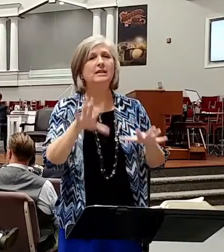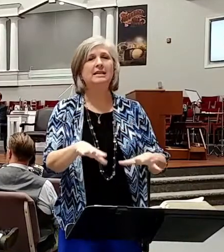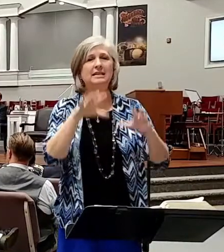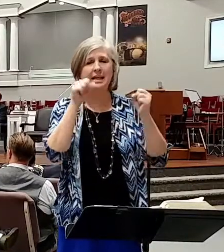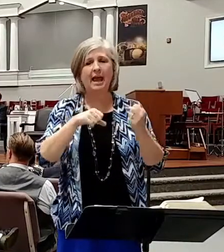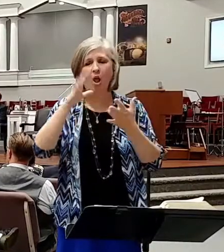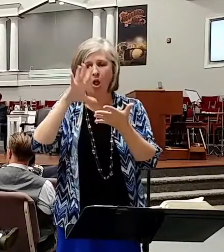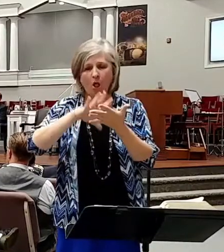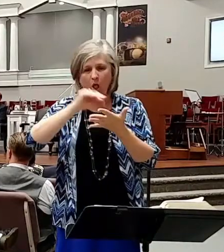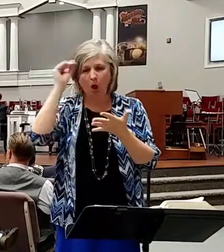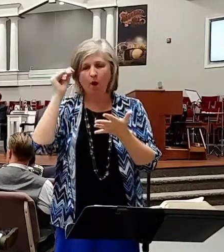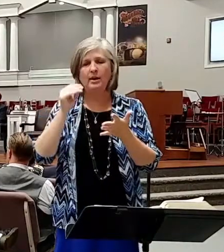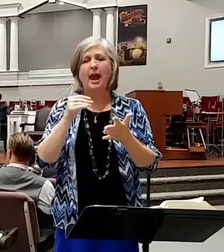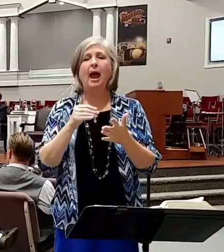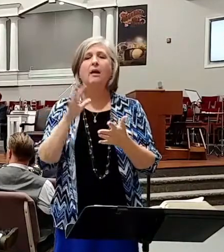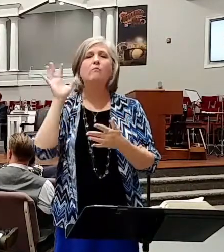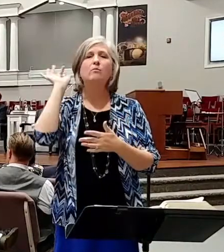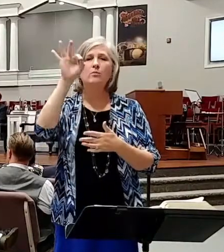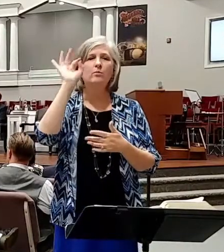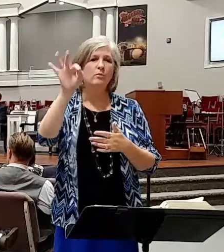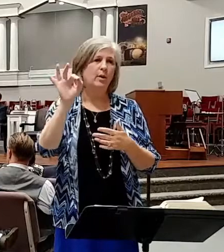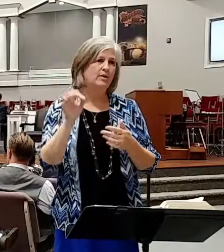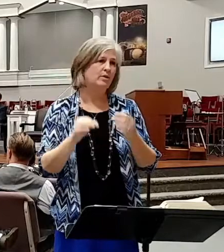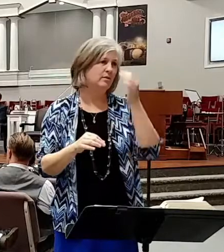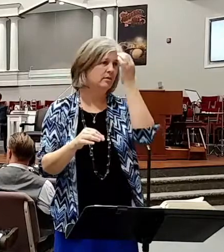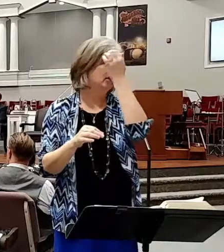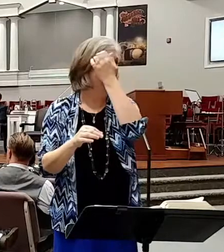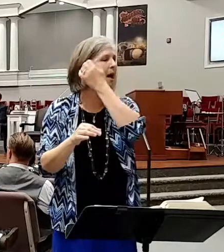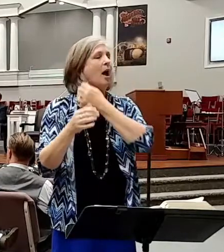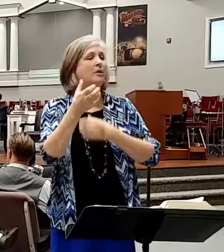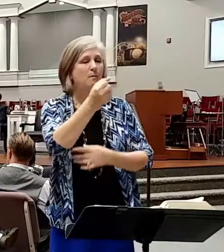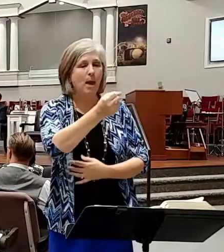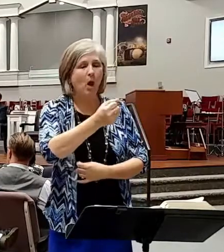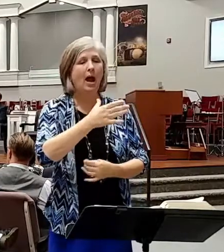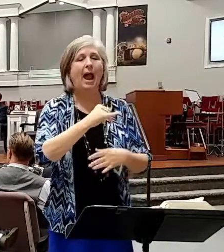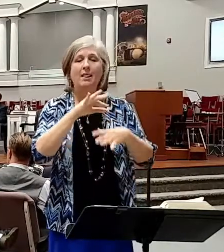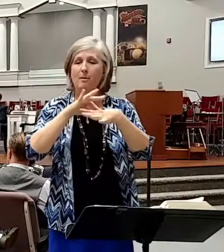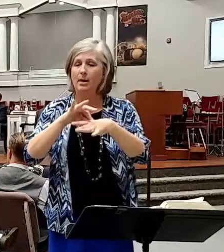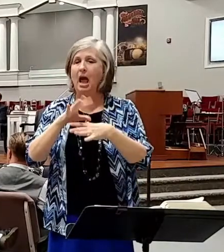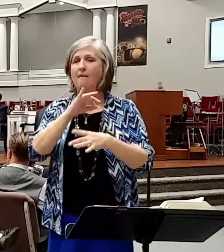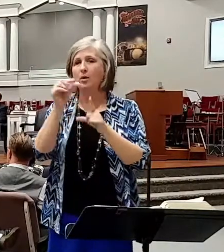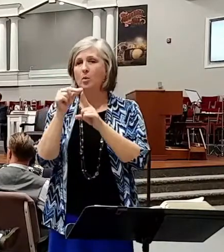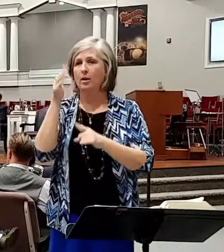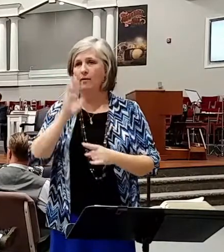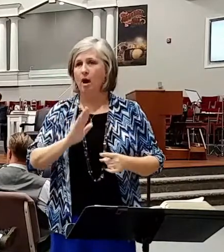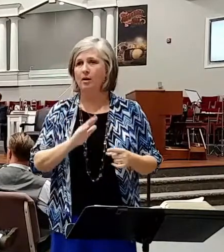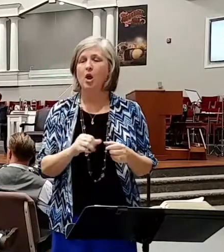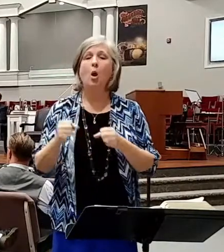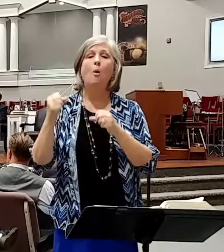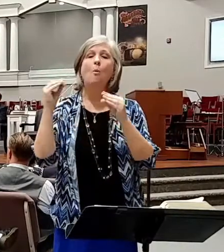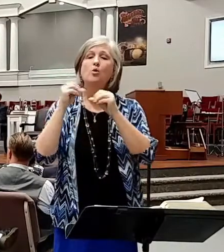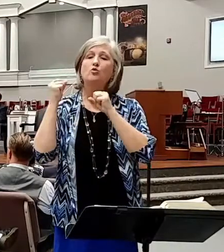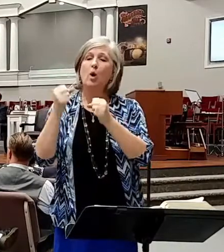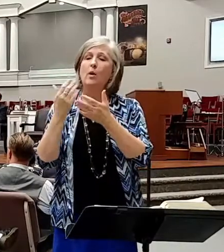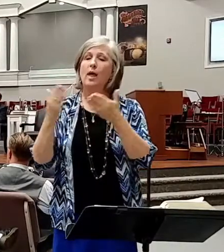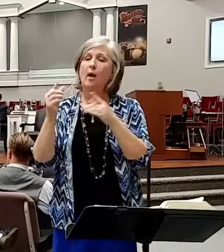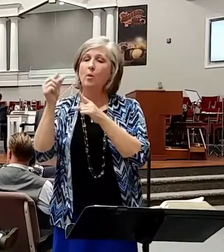apply, and preach. There is its milk. There is its meat. The stronger things of the Word of God and there is that